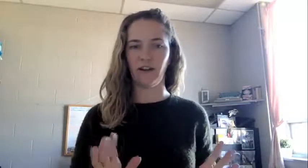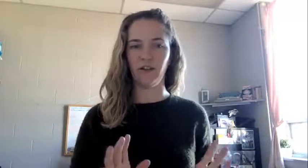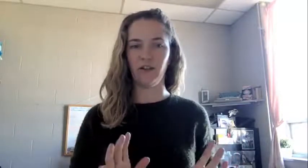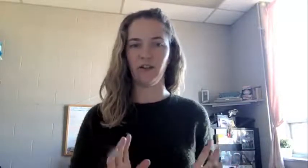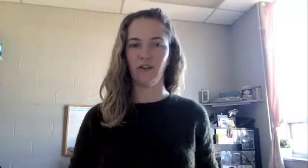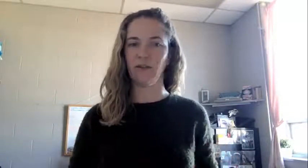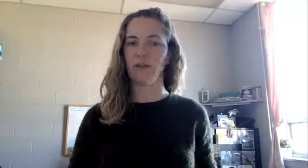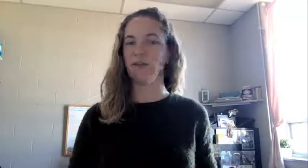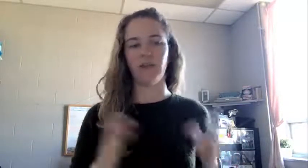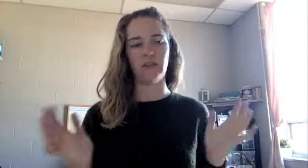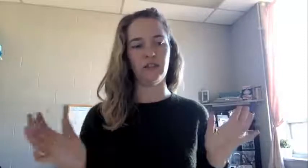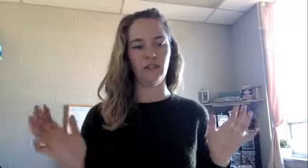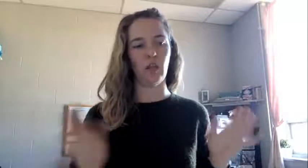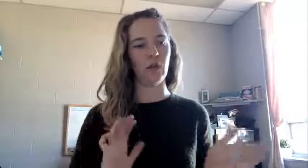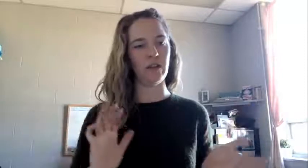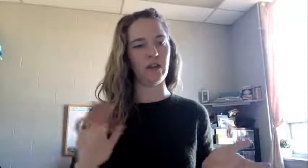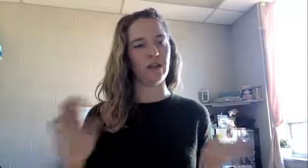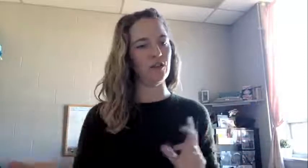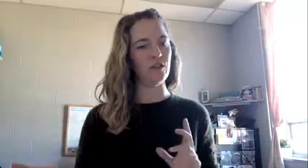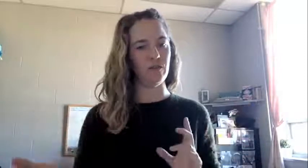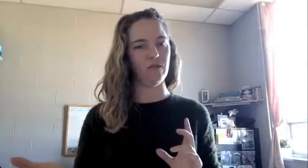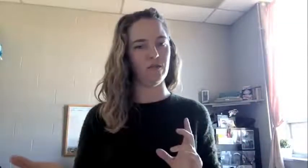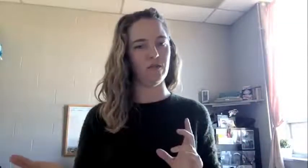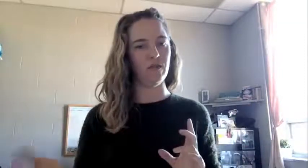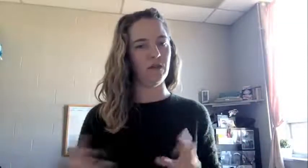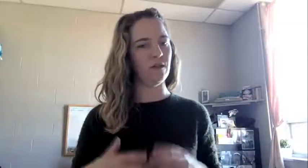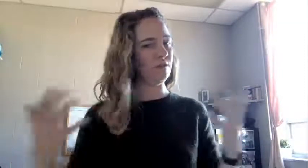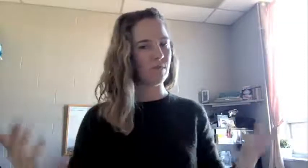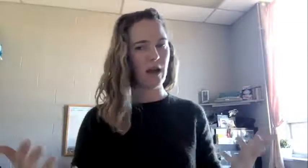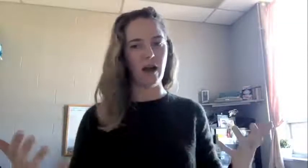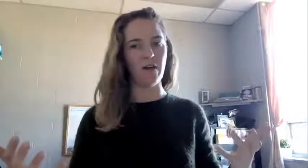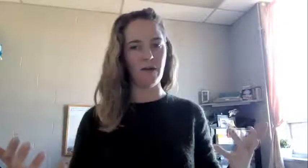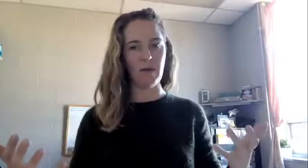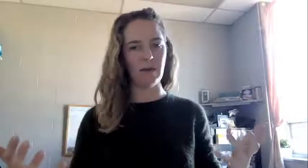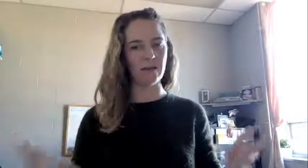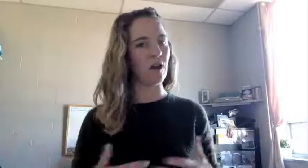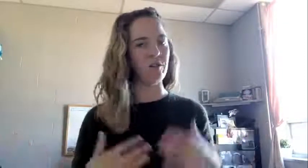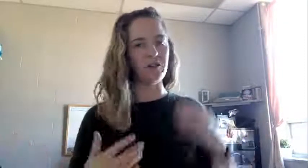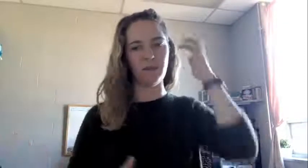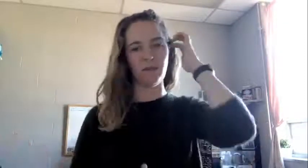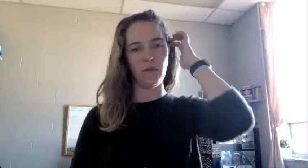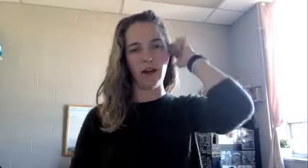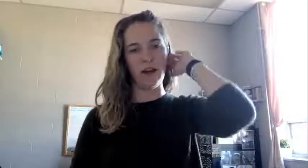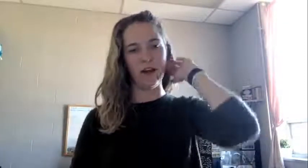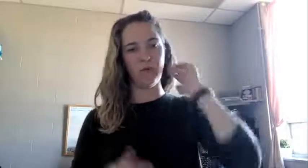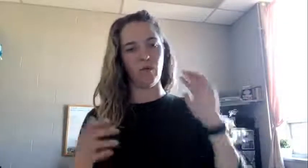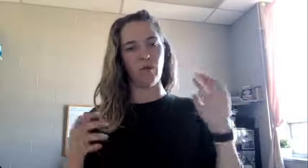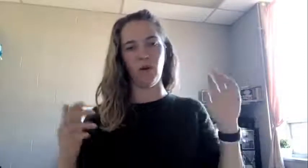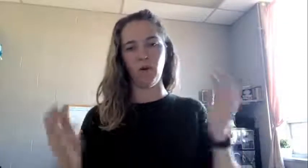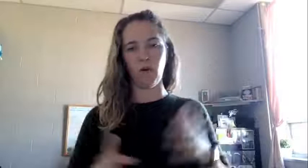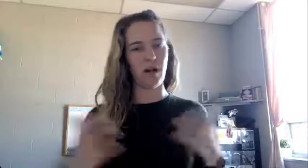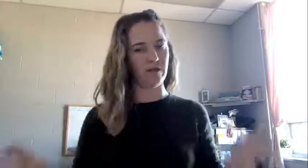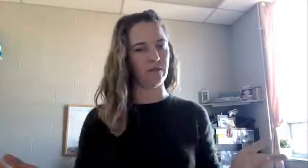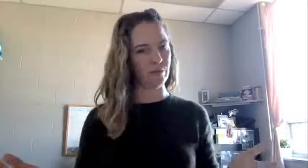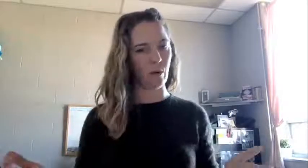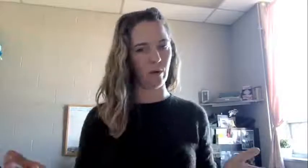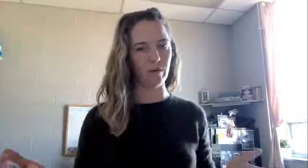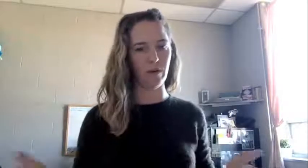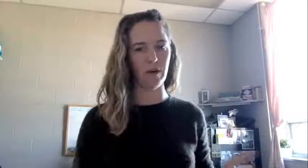couldn't do it, and so I just didn't look into how to maybe get scholarships for that, or what kinds of support were